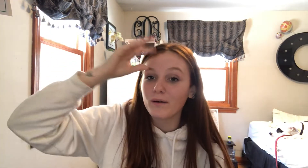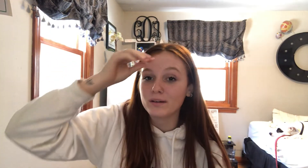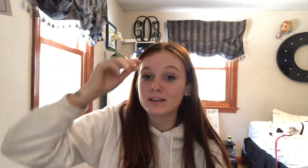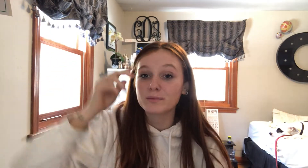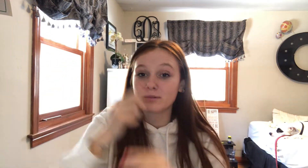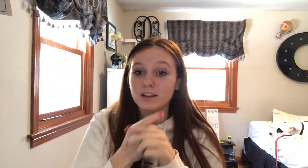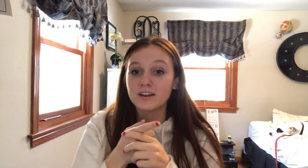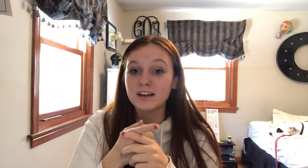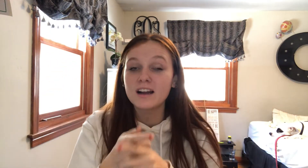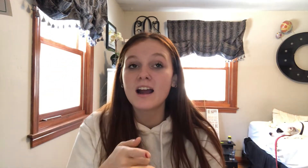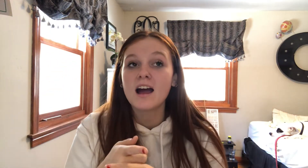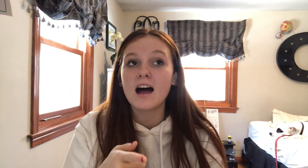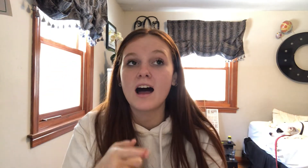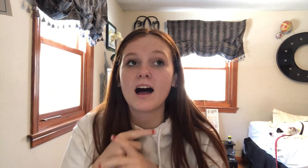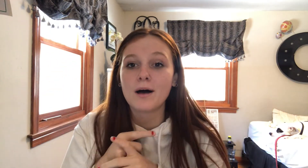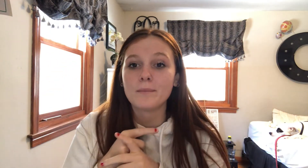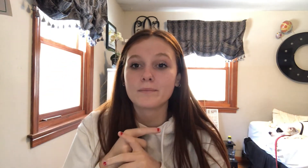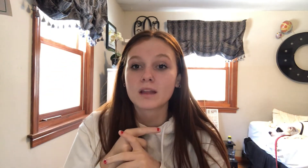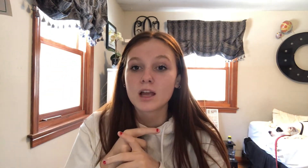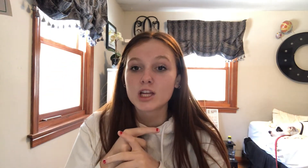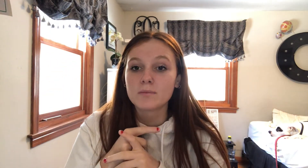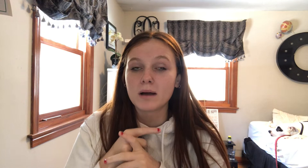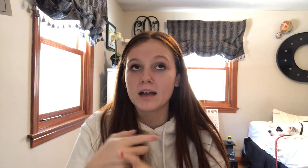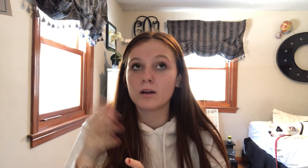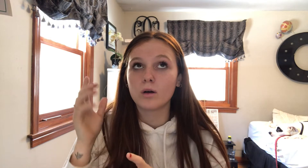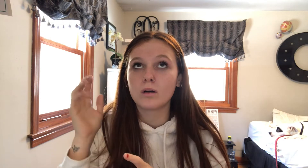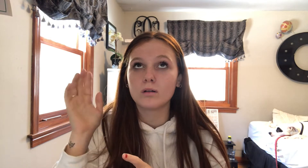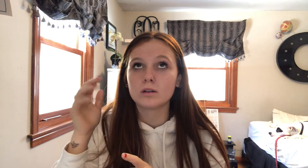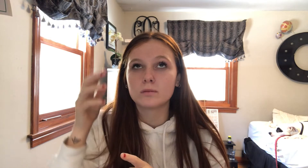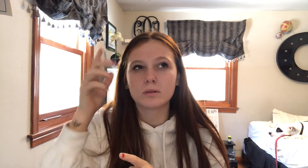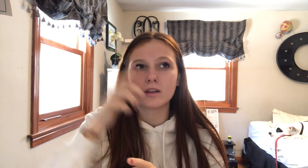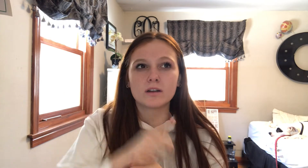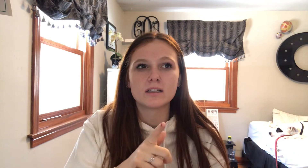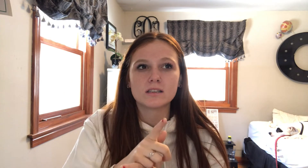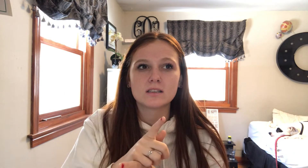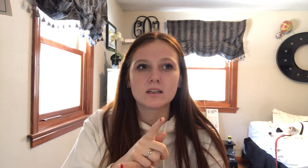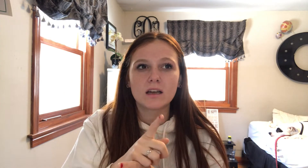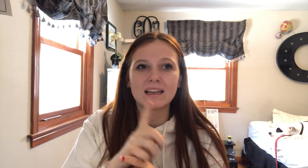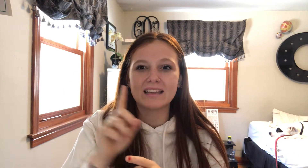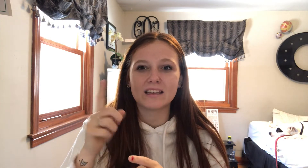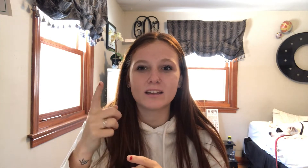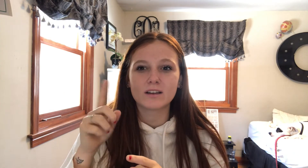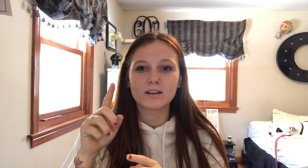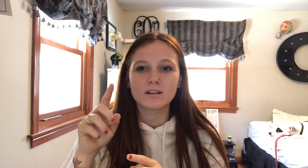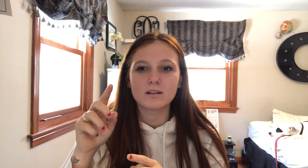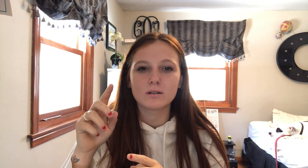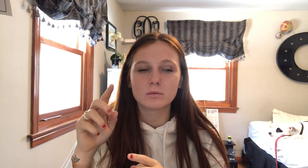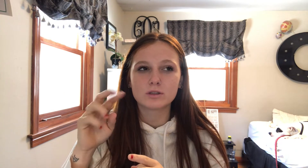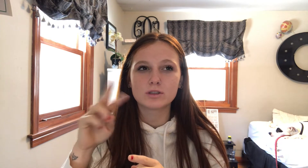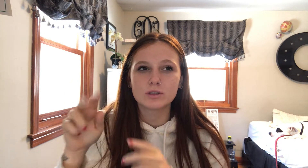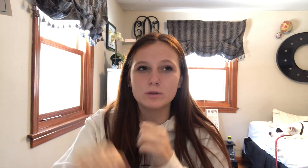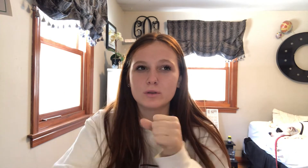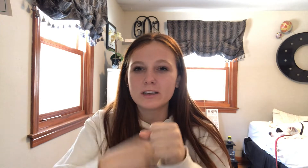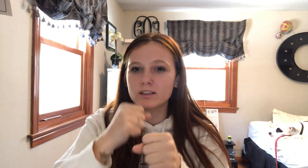older brother. Um, my older brother is a year, almost two years